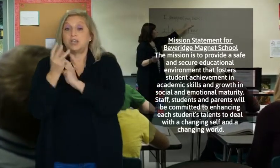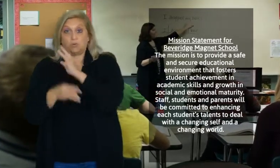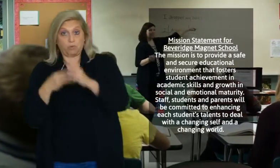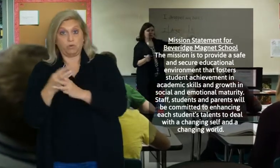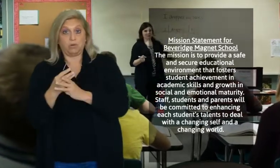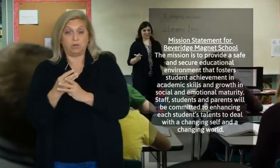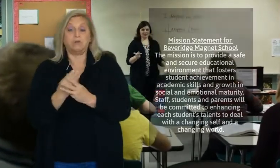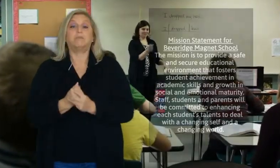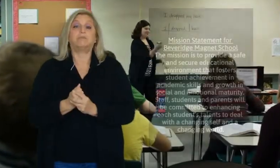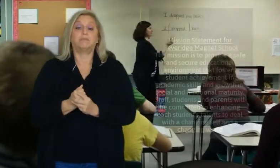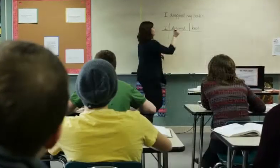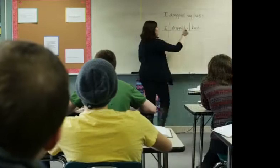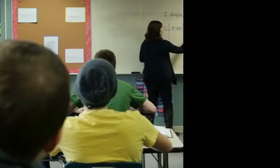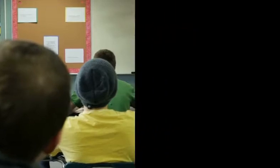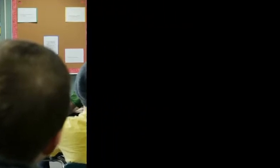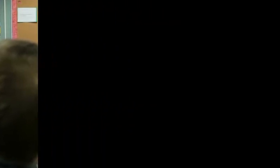world.